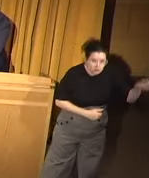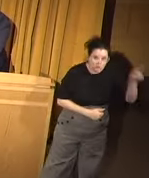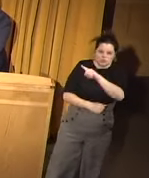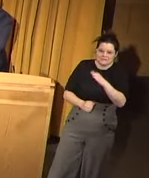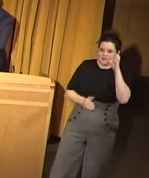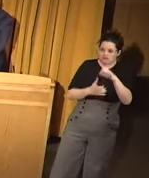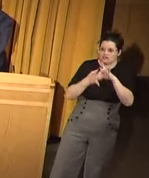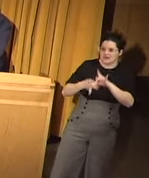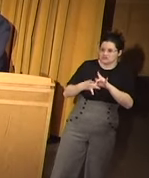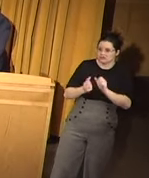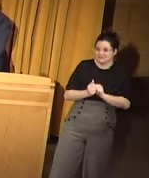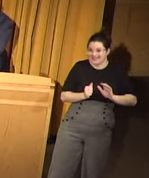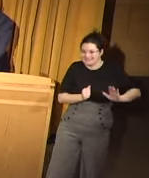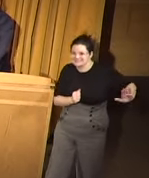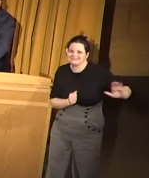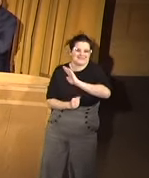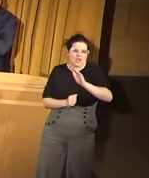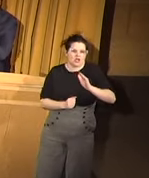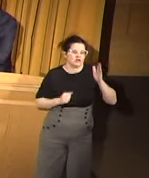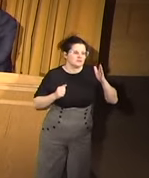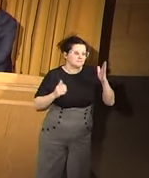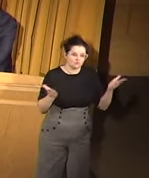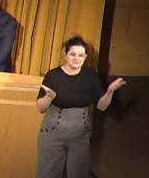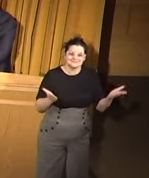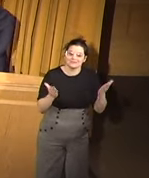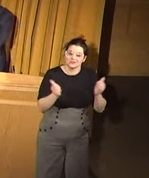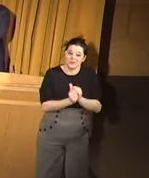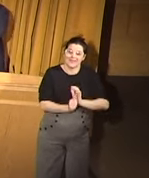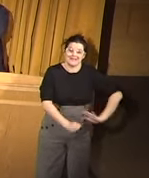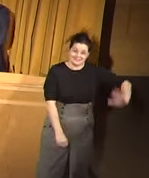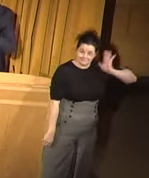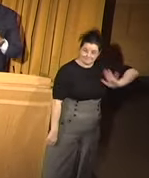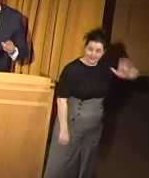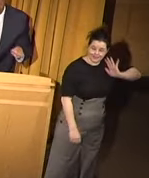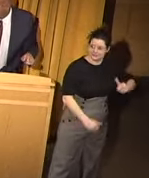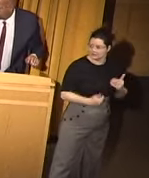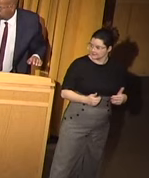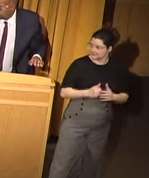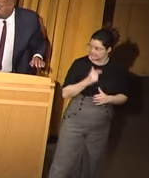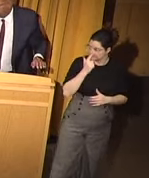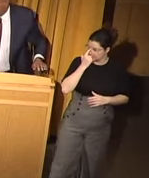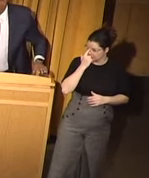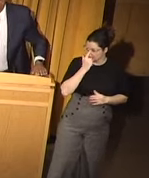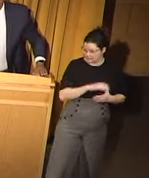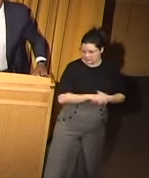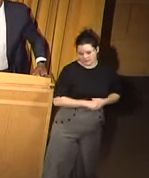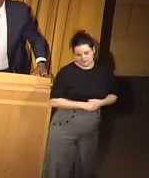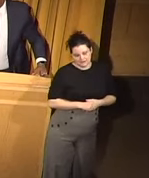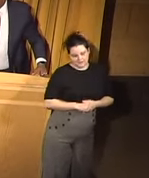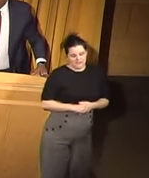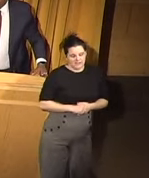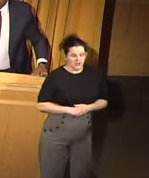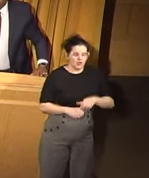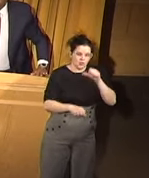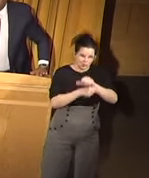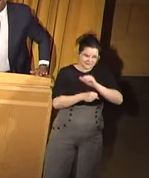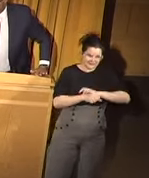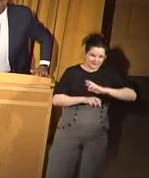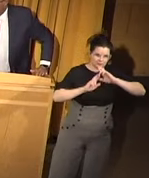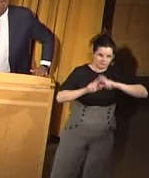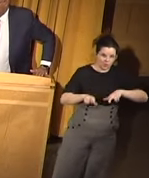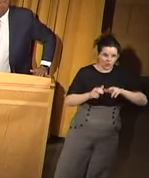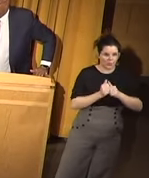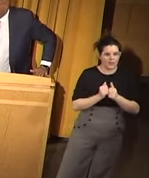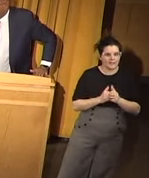the relationships and their presence here in the past. Continue. Okay. Thank you, sir. So as I said, we worked on that report. And